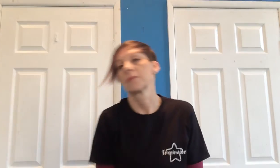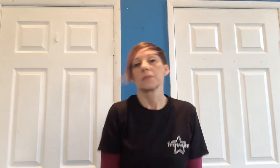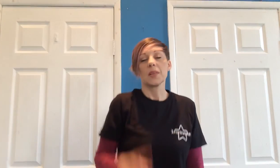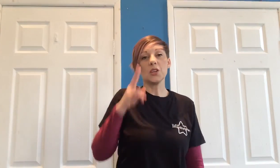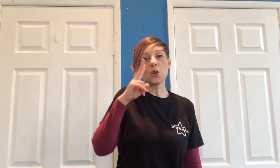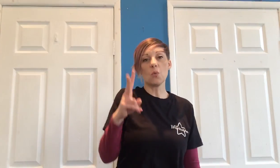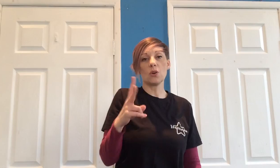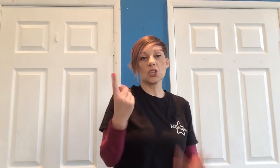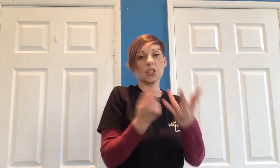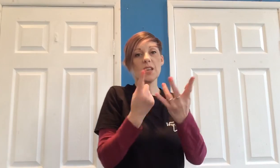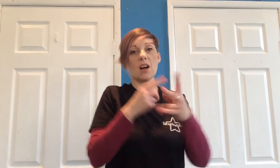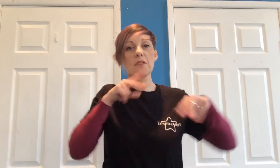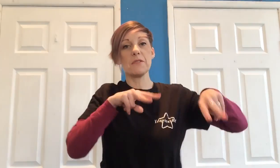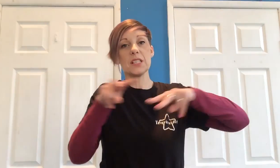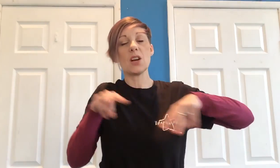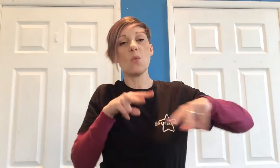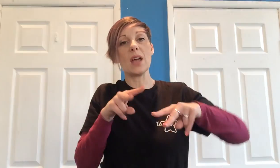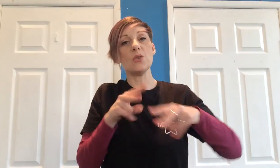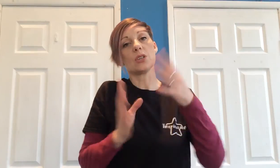And you can watch the other video where you can